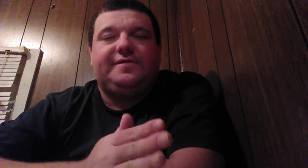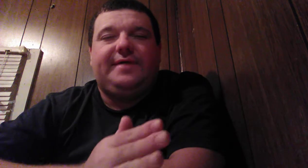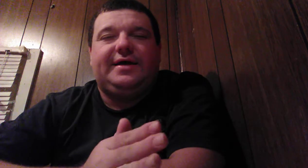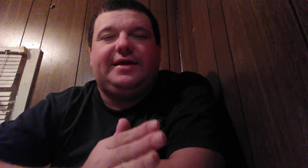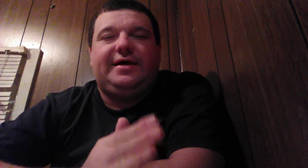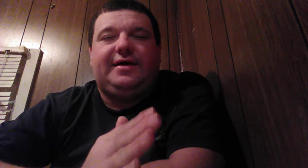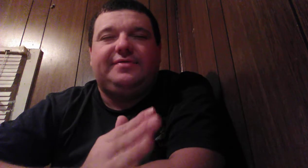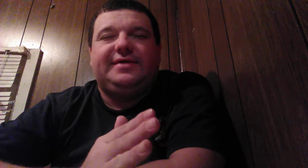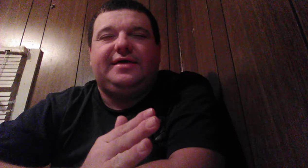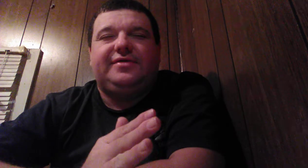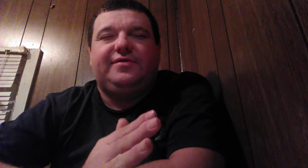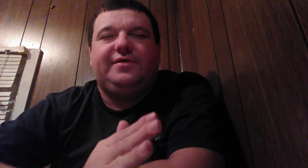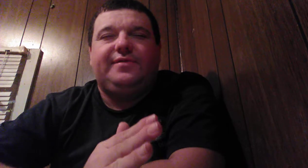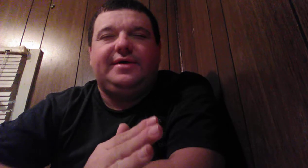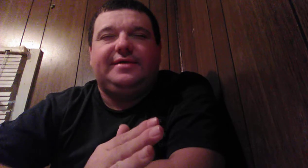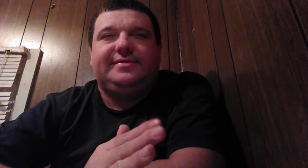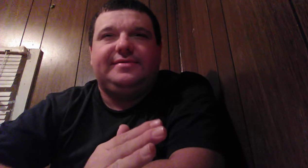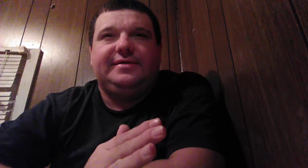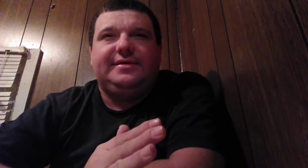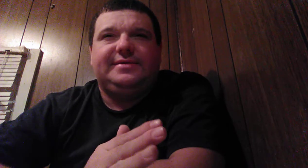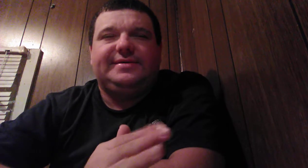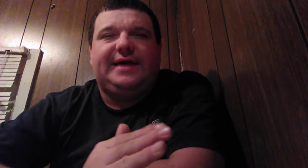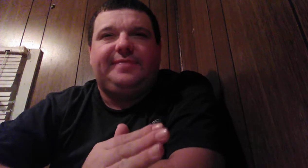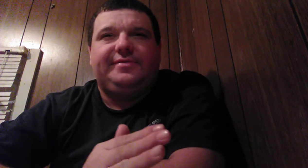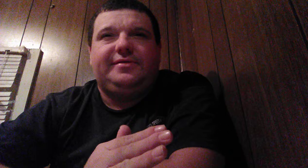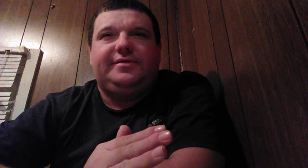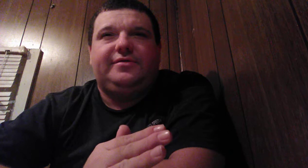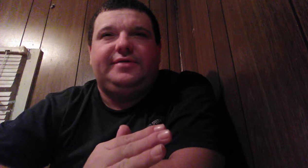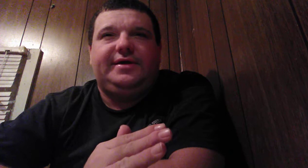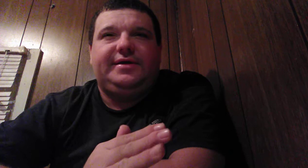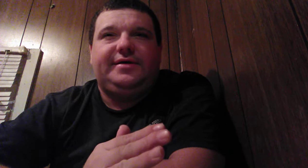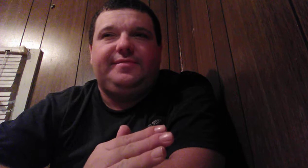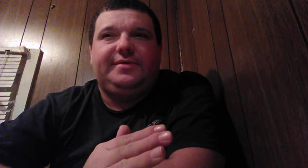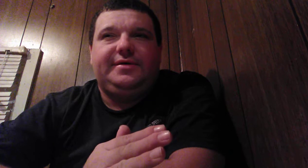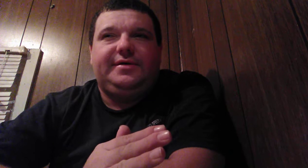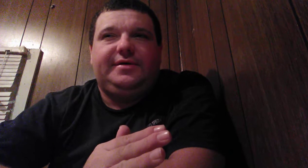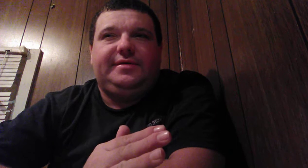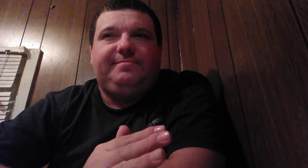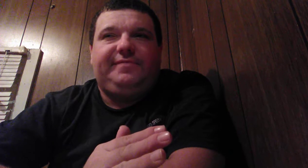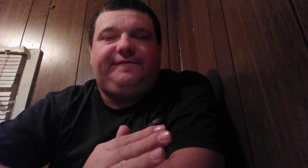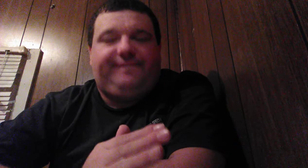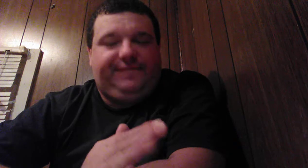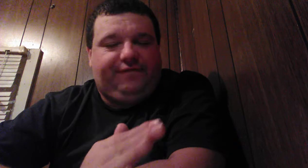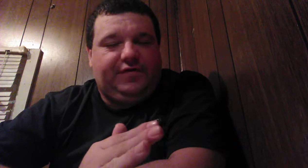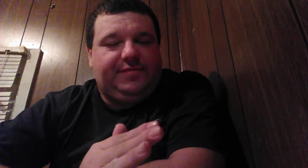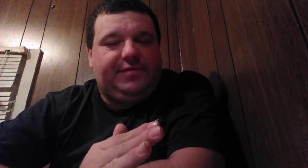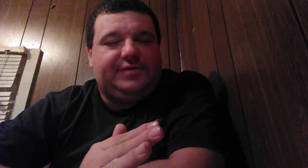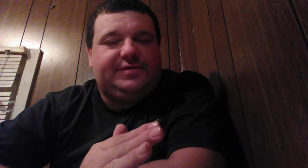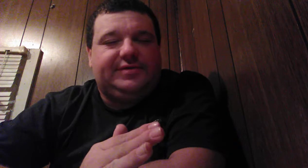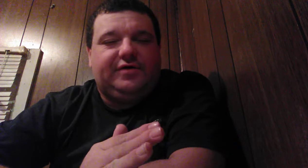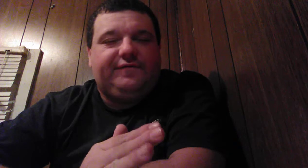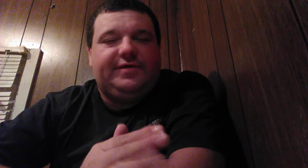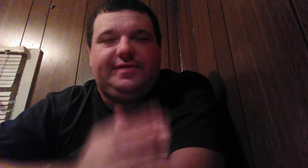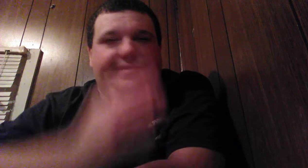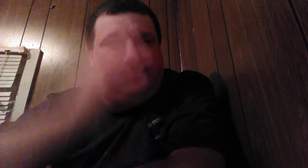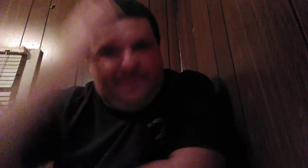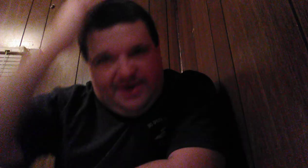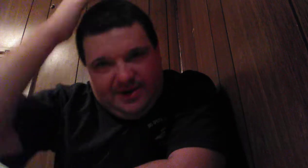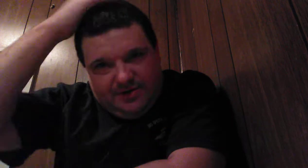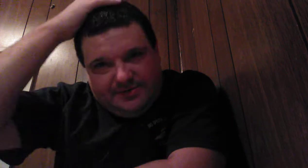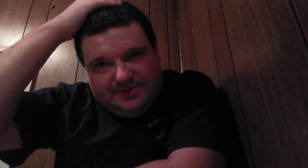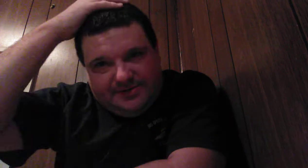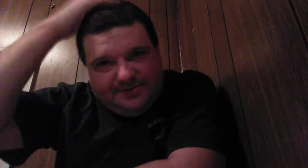back I'll say it's three weeks stops a little then of before the months is over that my hair is just